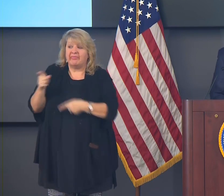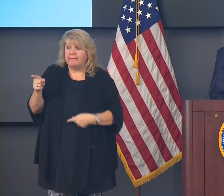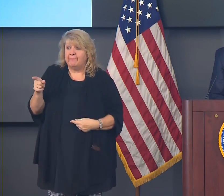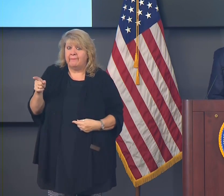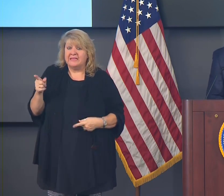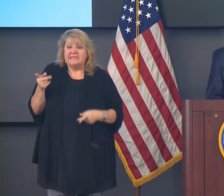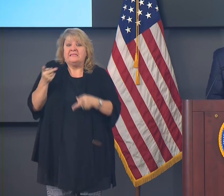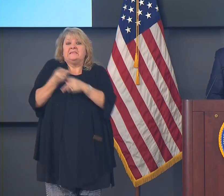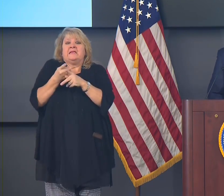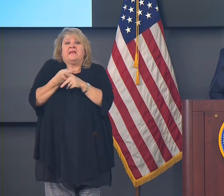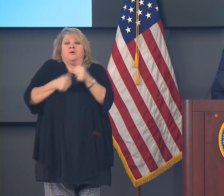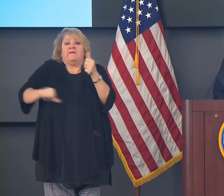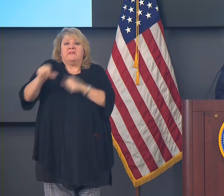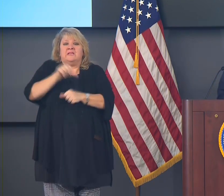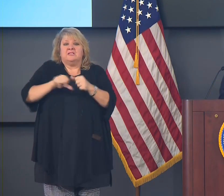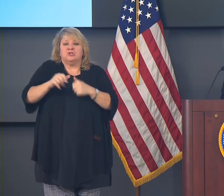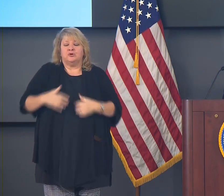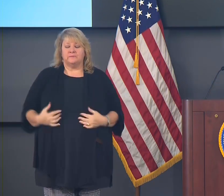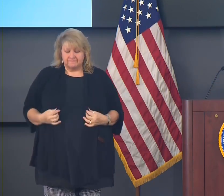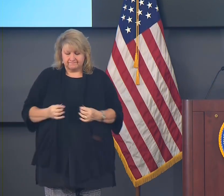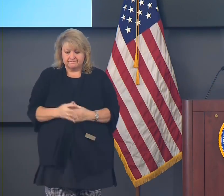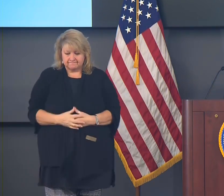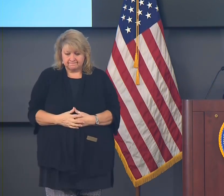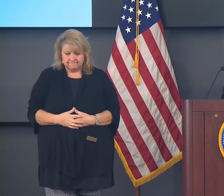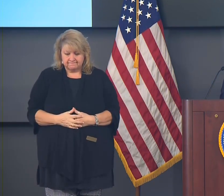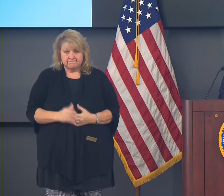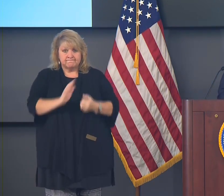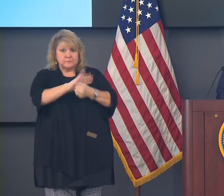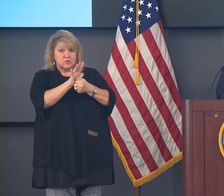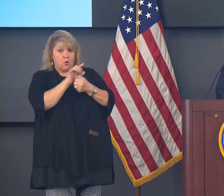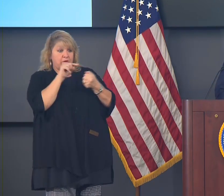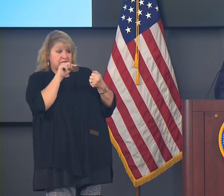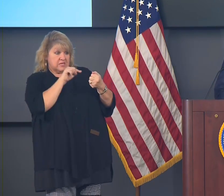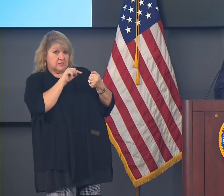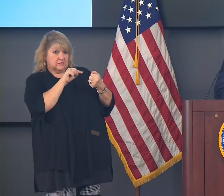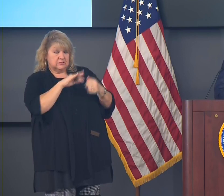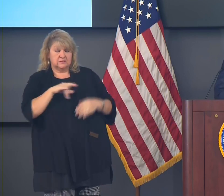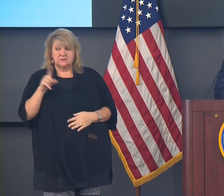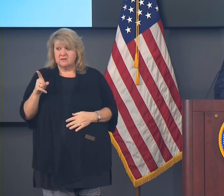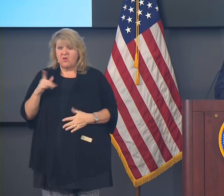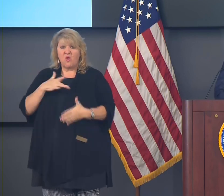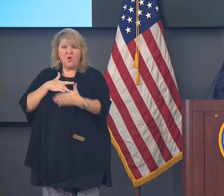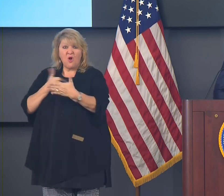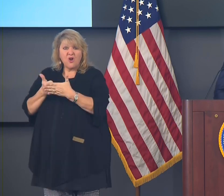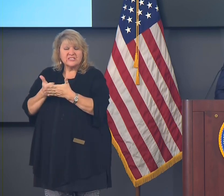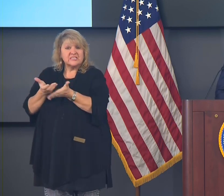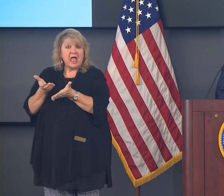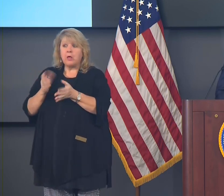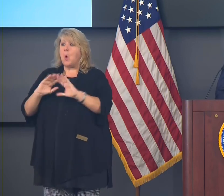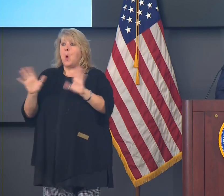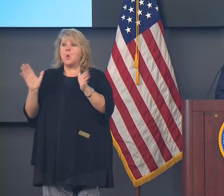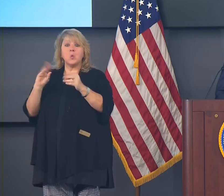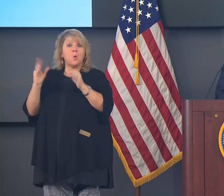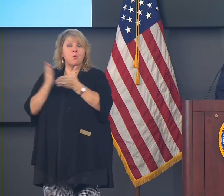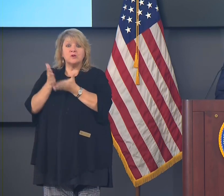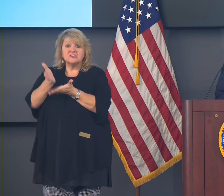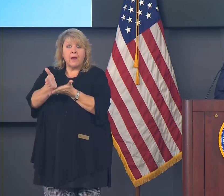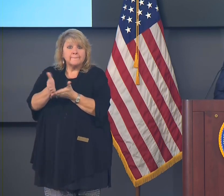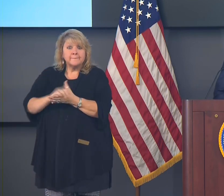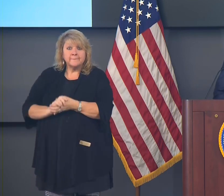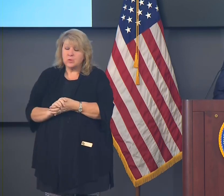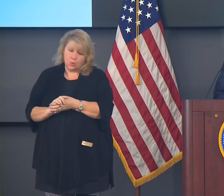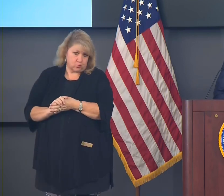People don't stop having heart attacks, strokes, car wrecks, and so forth because there's a pandemic. Our hospitals are critical.